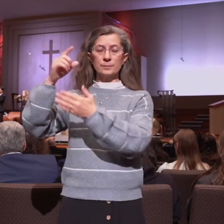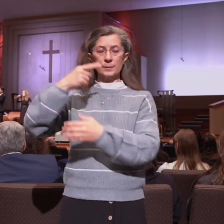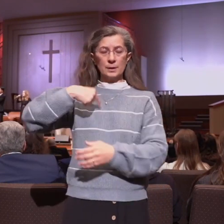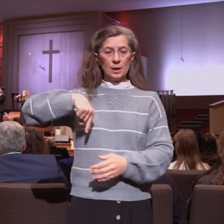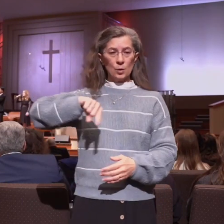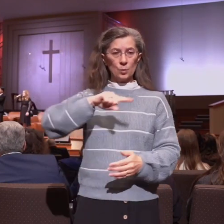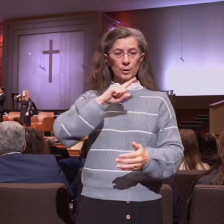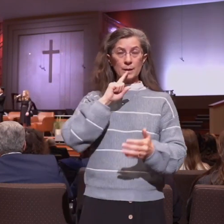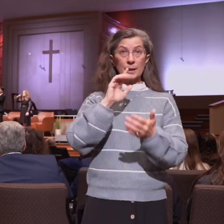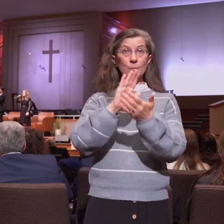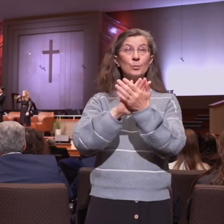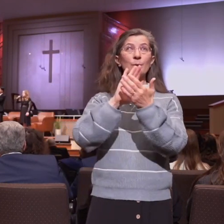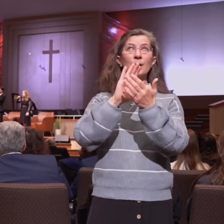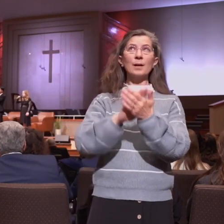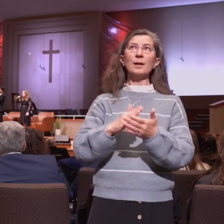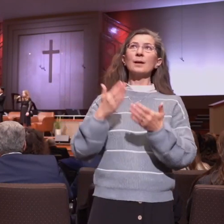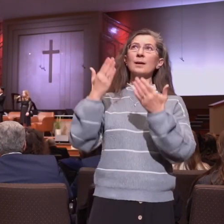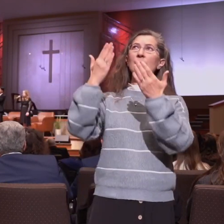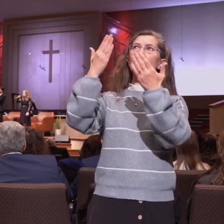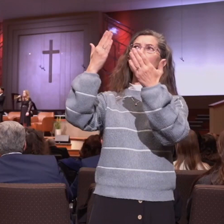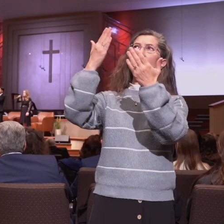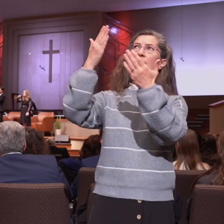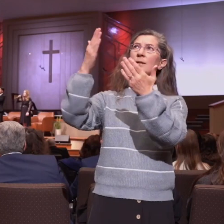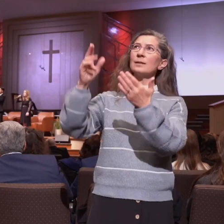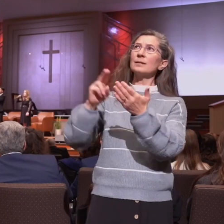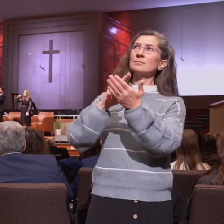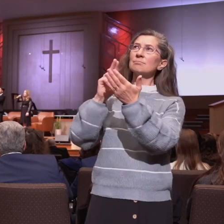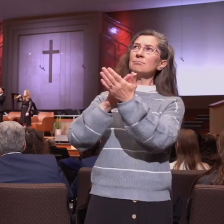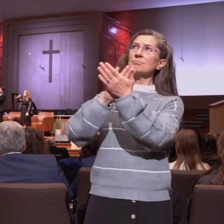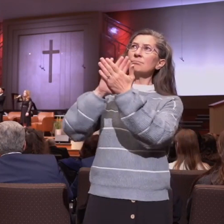praise holy, holy.